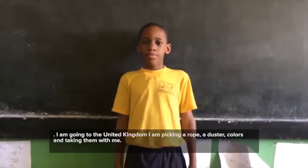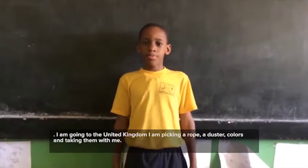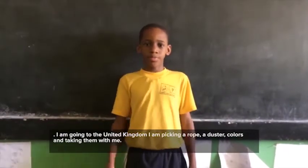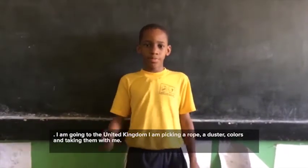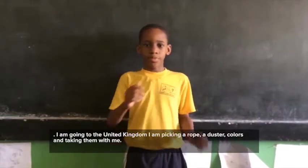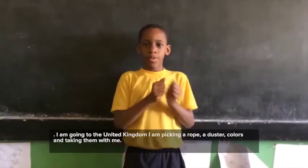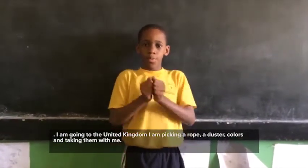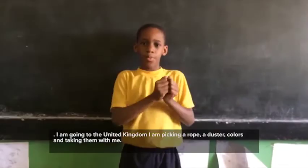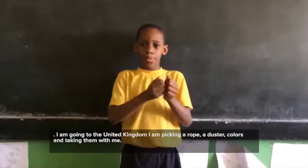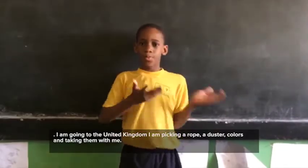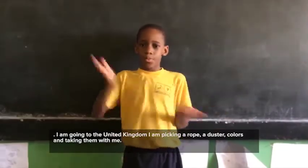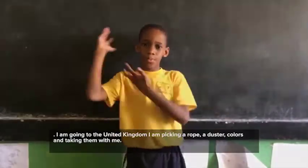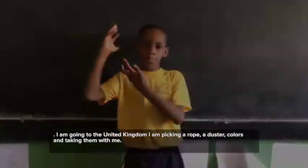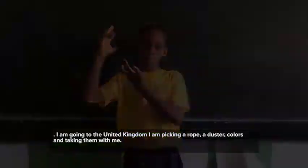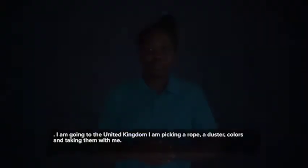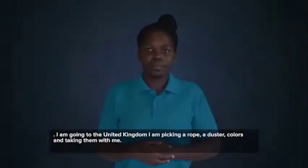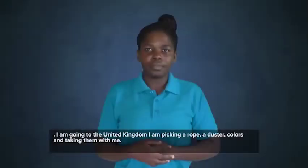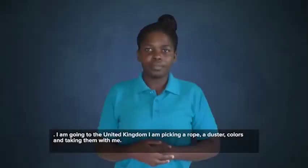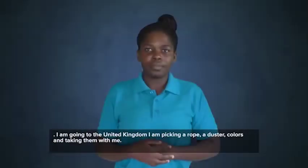and taking them with me.